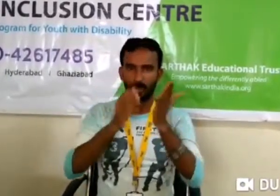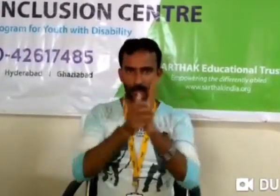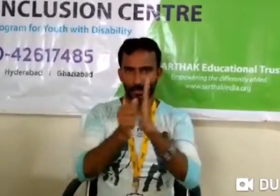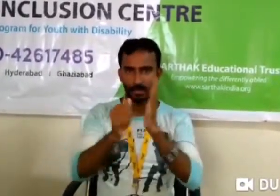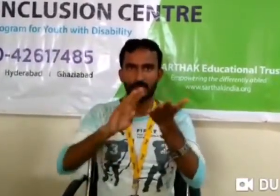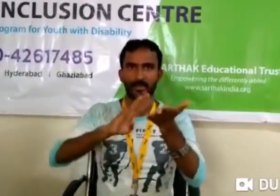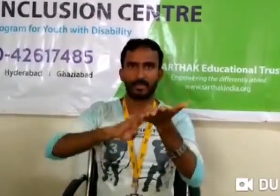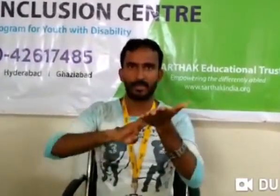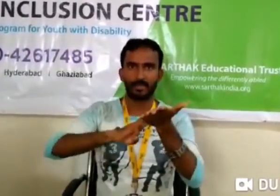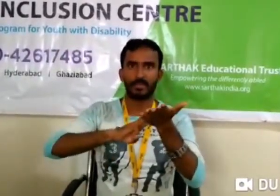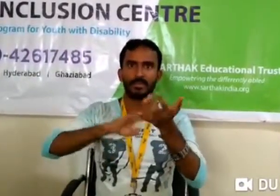soft skills,